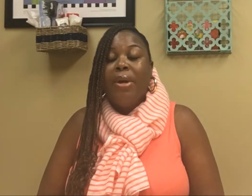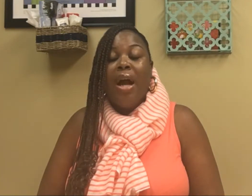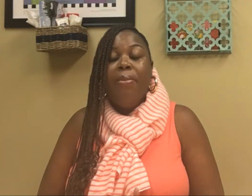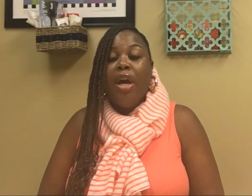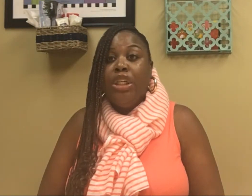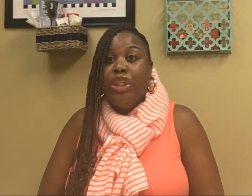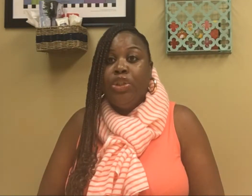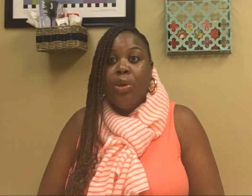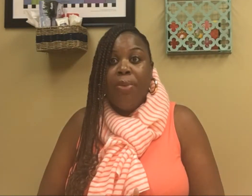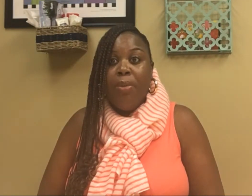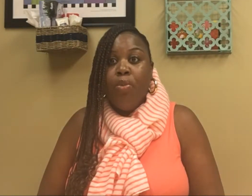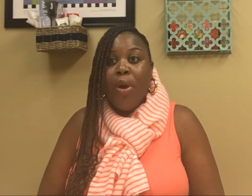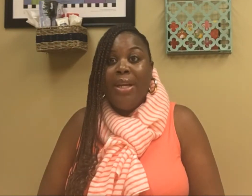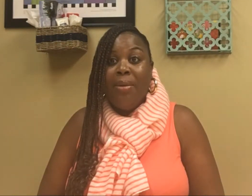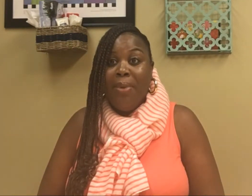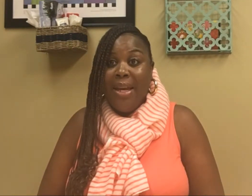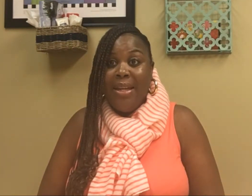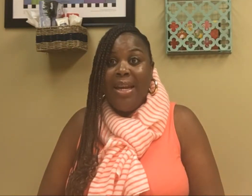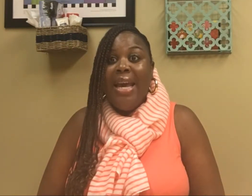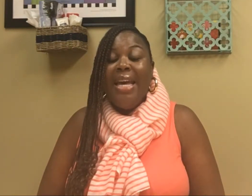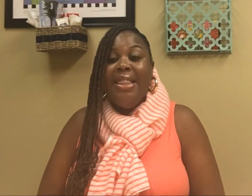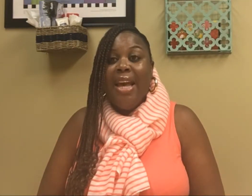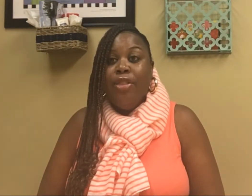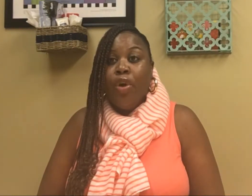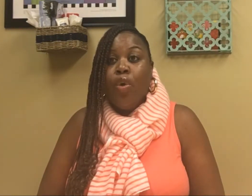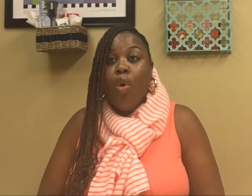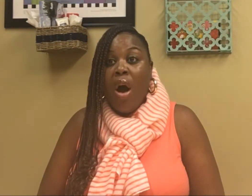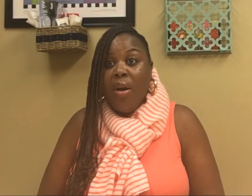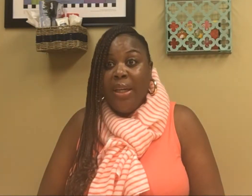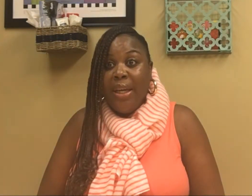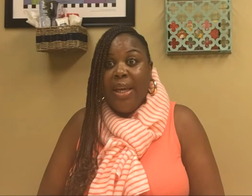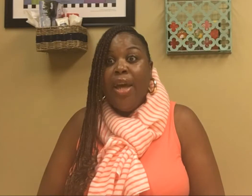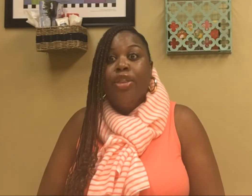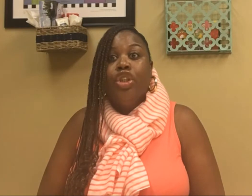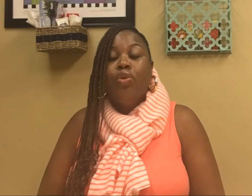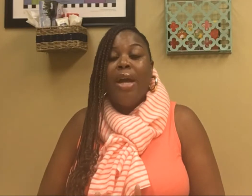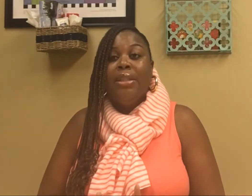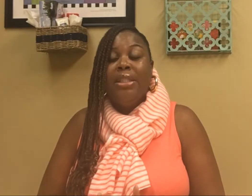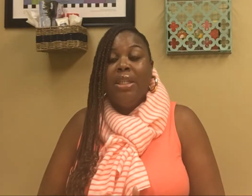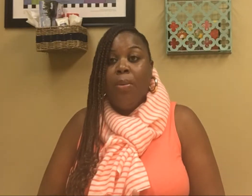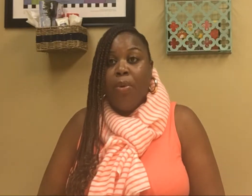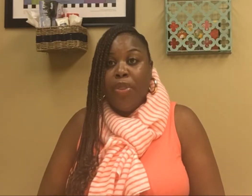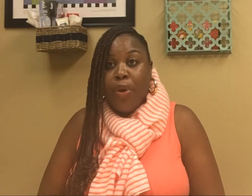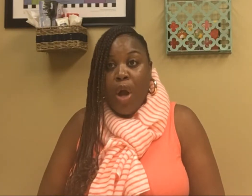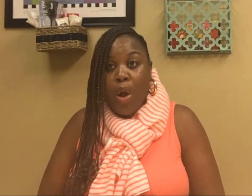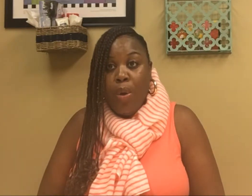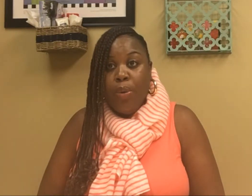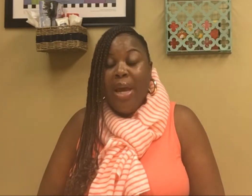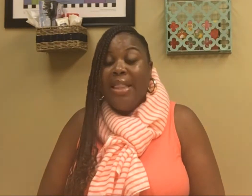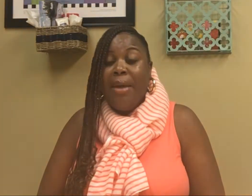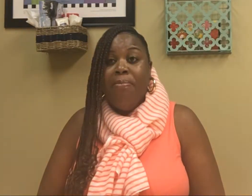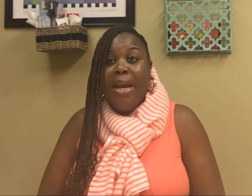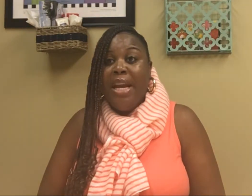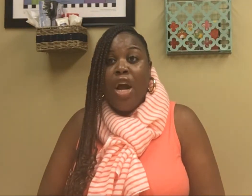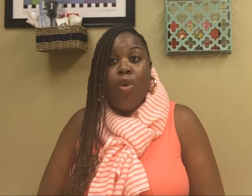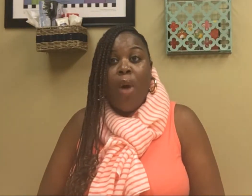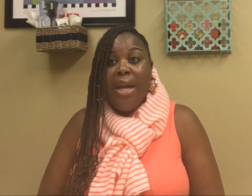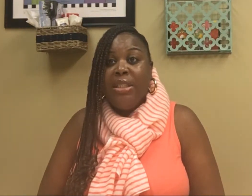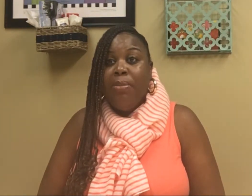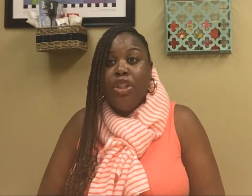becoming a little bit more independent in that they're crawling, they're trying to sit up on their own, they may not quite be